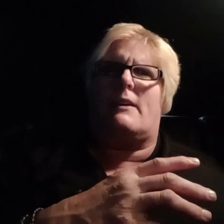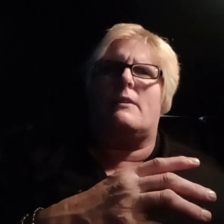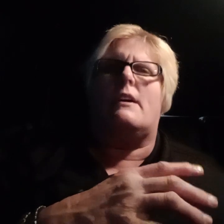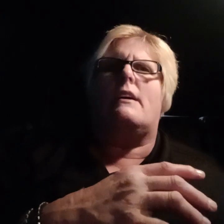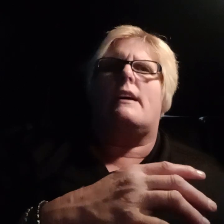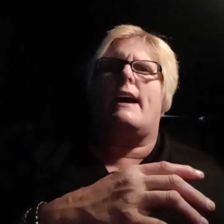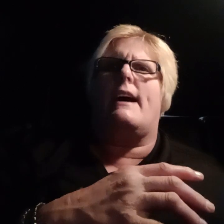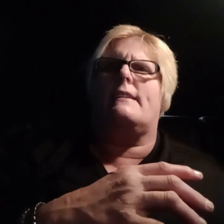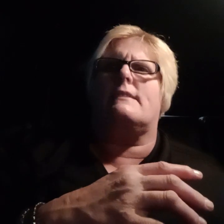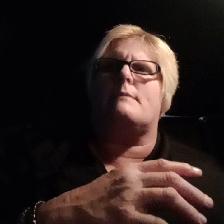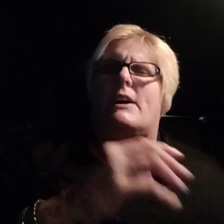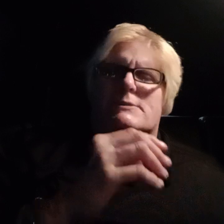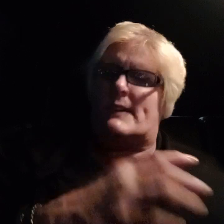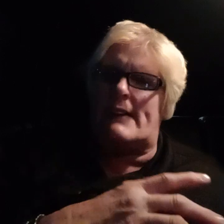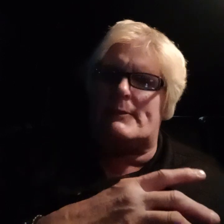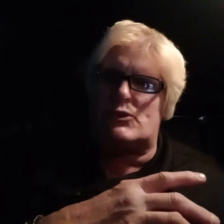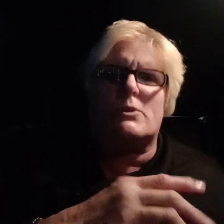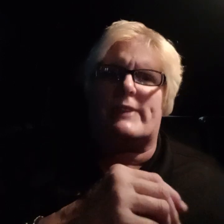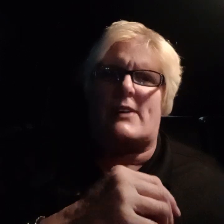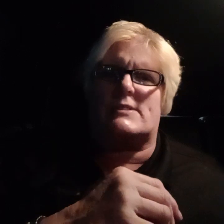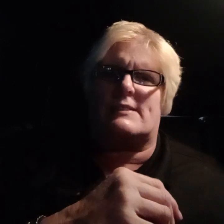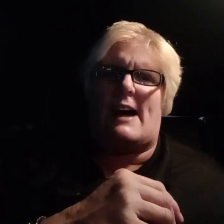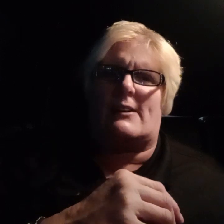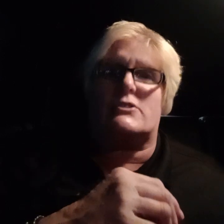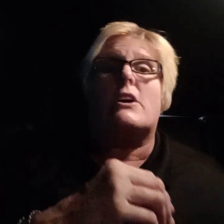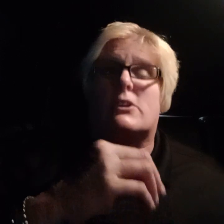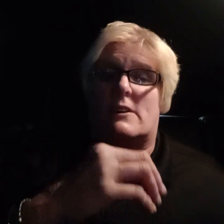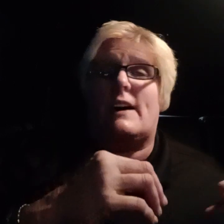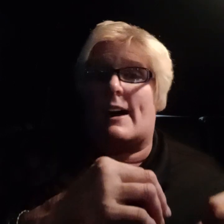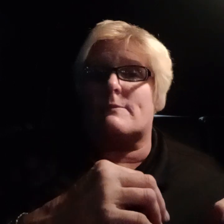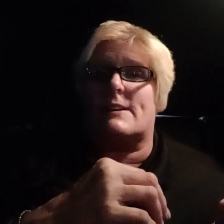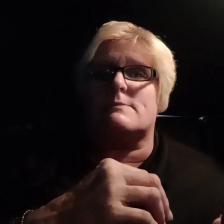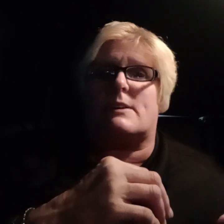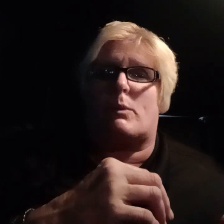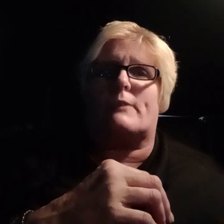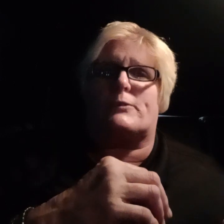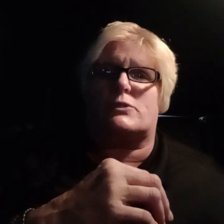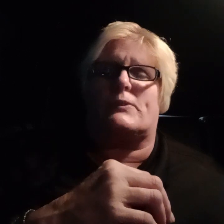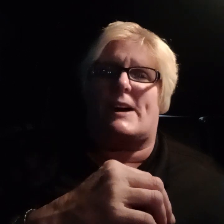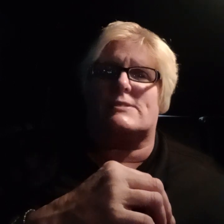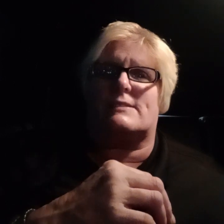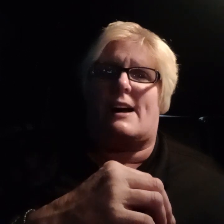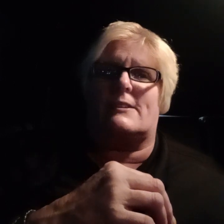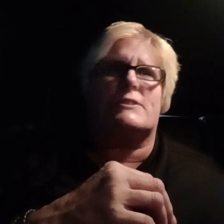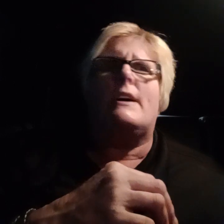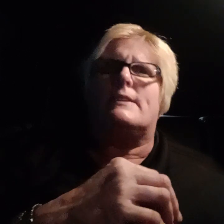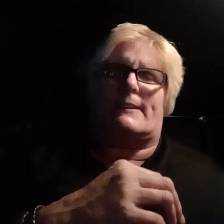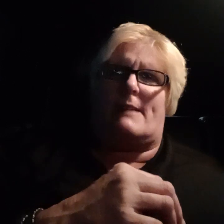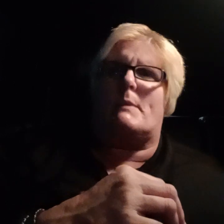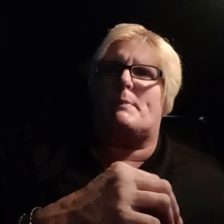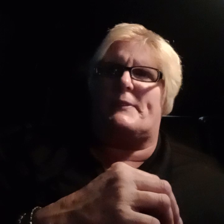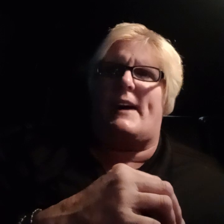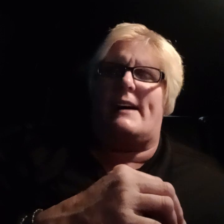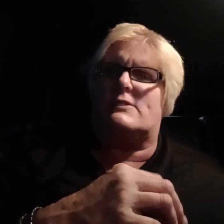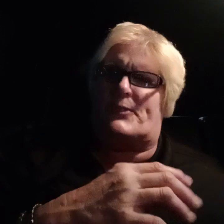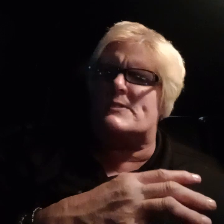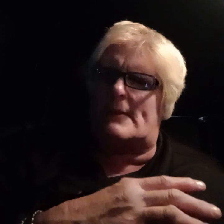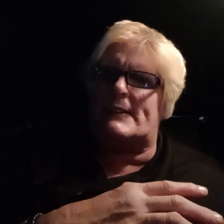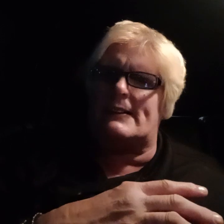you know? And my husband gave him $2,000. You know how hard my husband had worked for $2,000 to come up with that for something